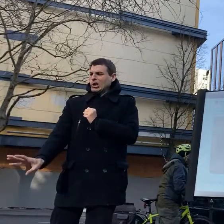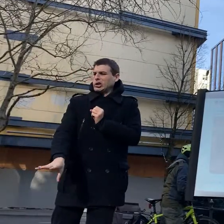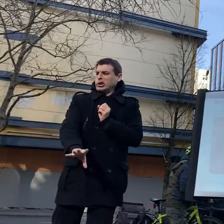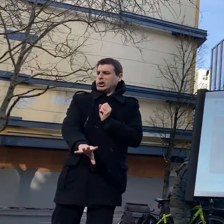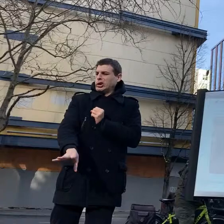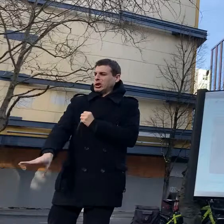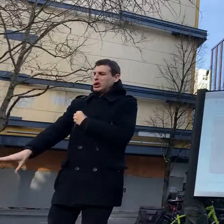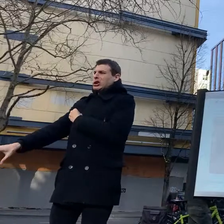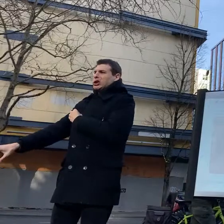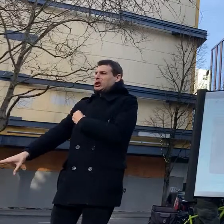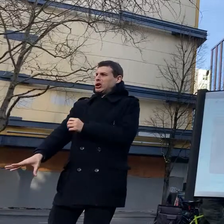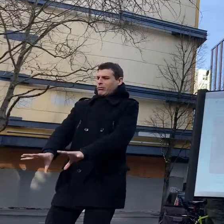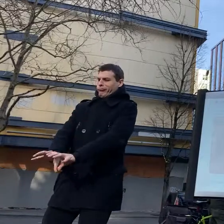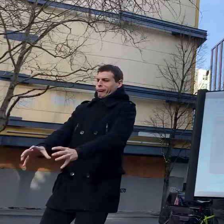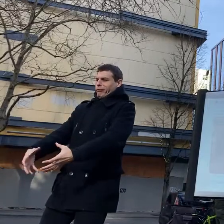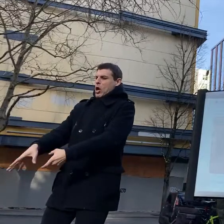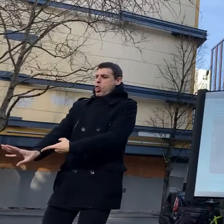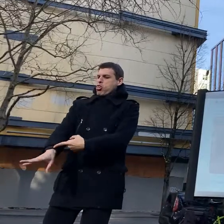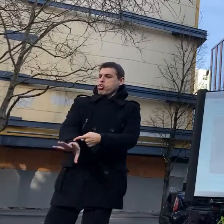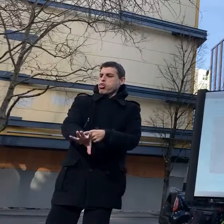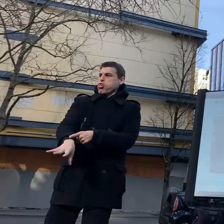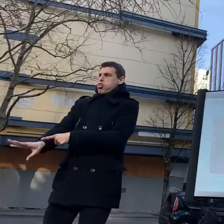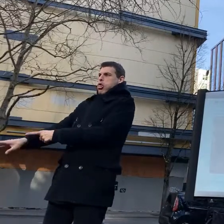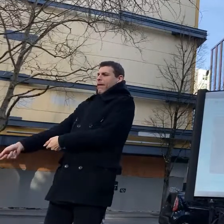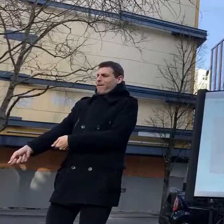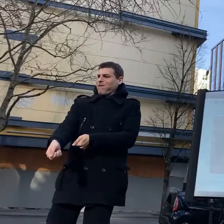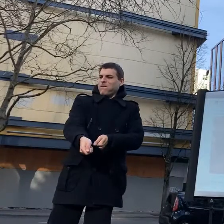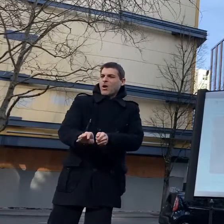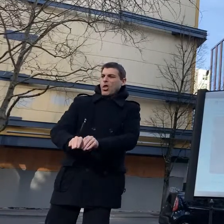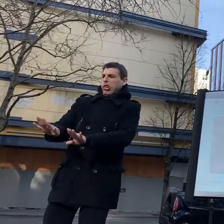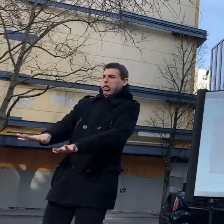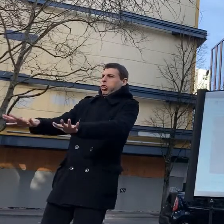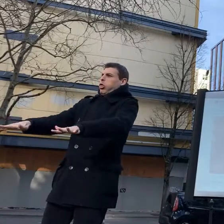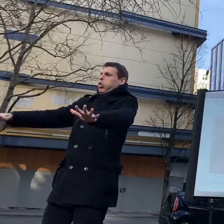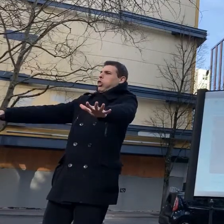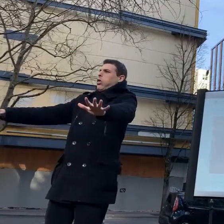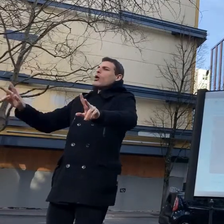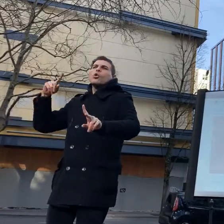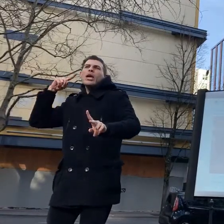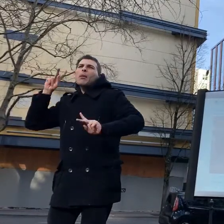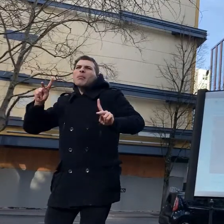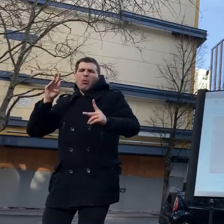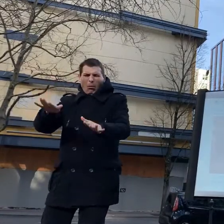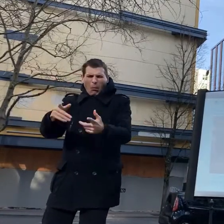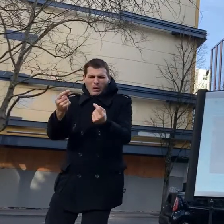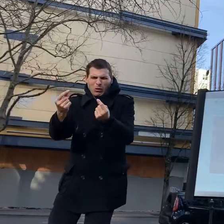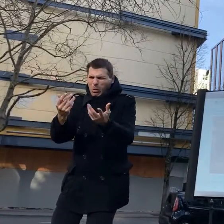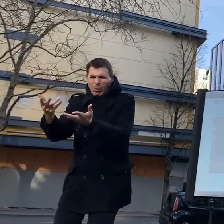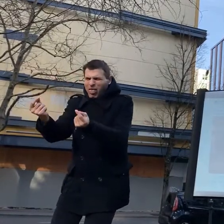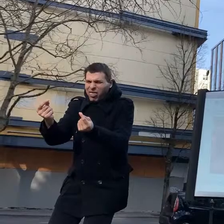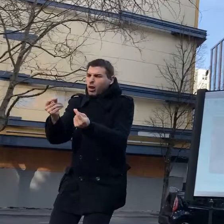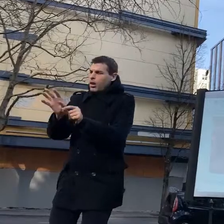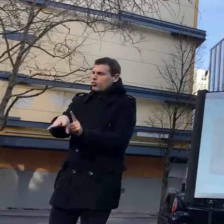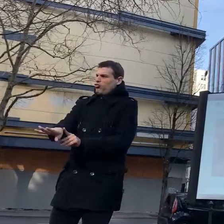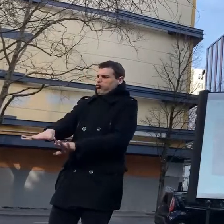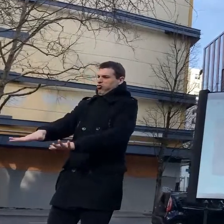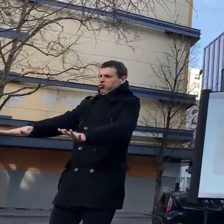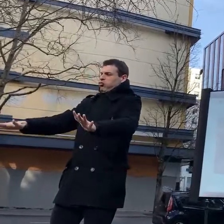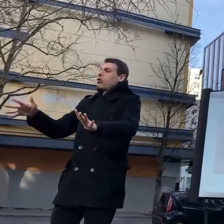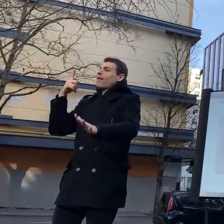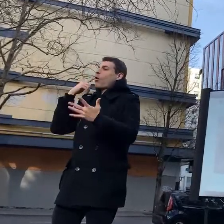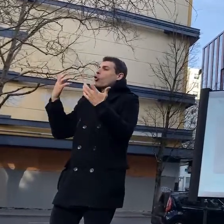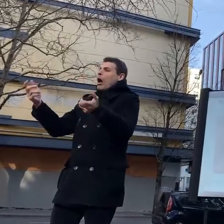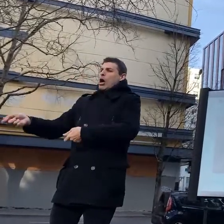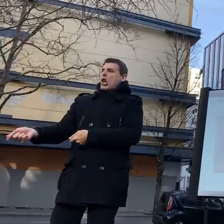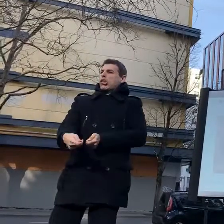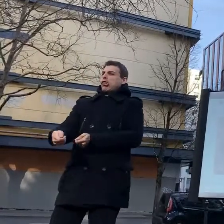in the moment people who were acting supposed to be acting professionally are tweeting like just